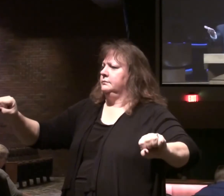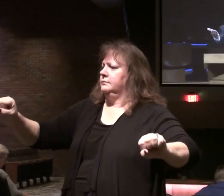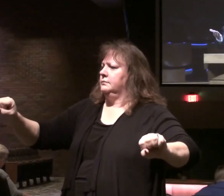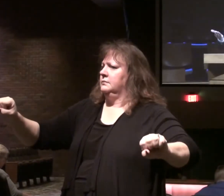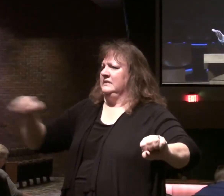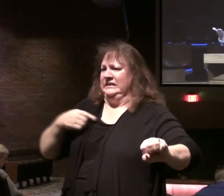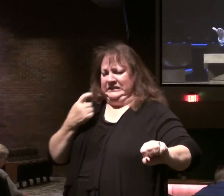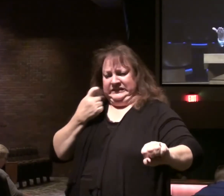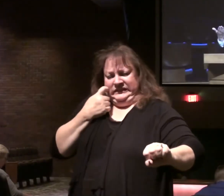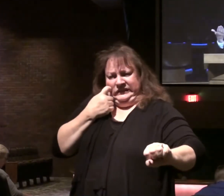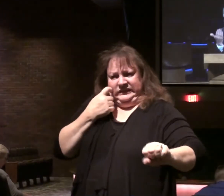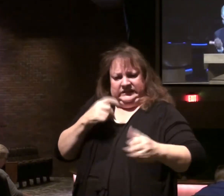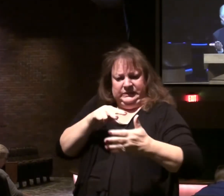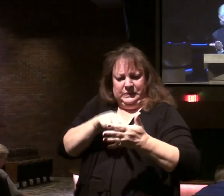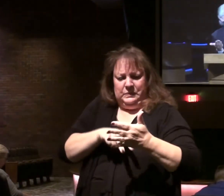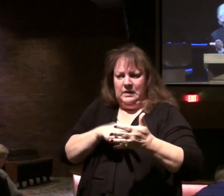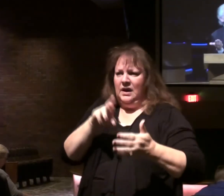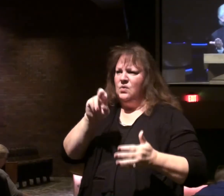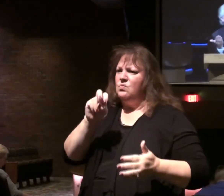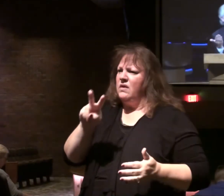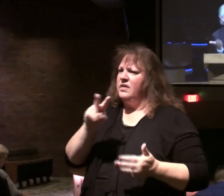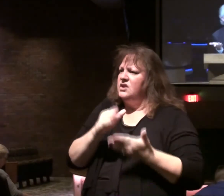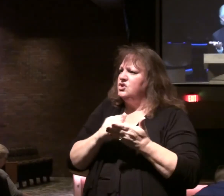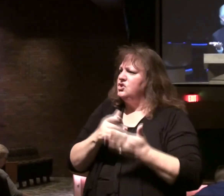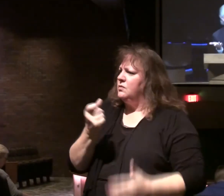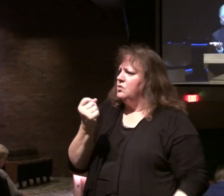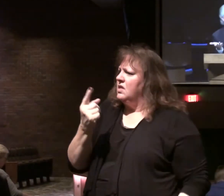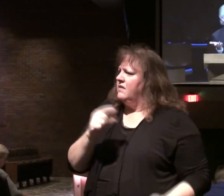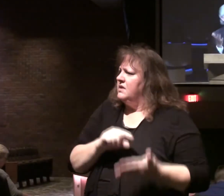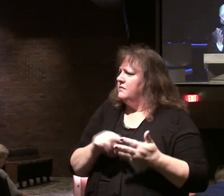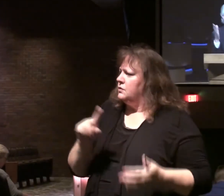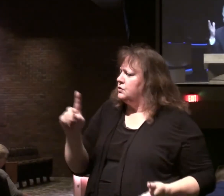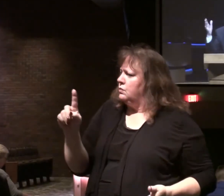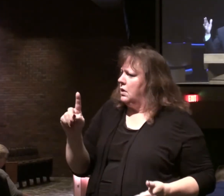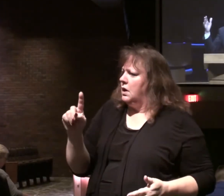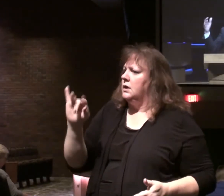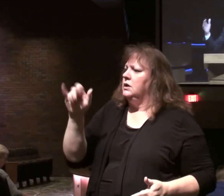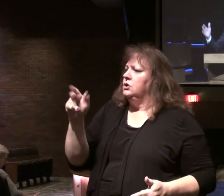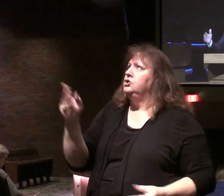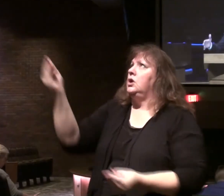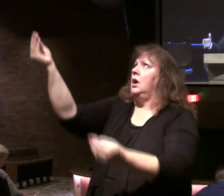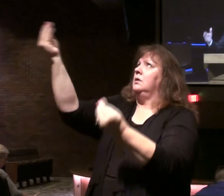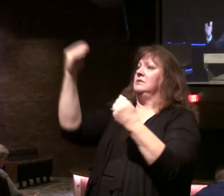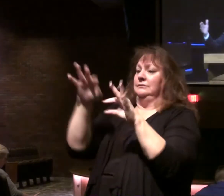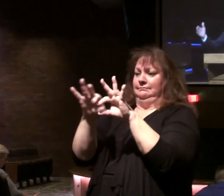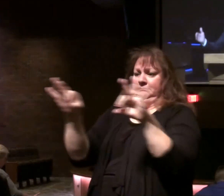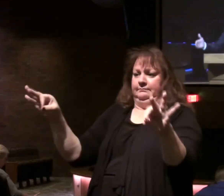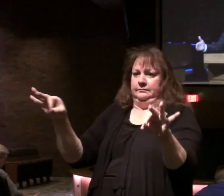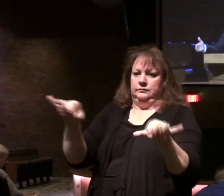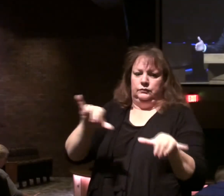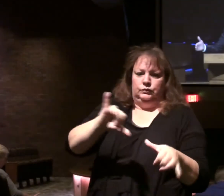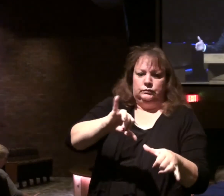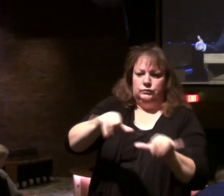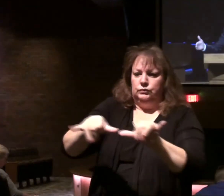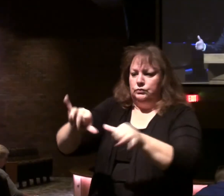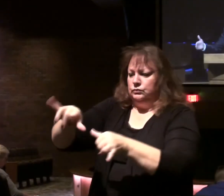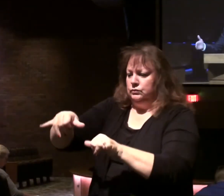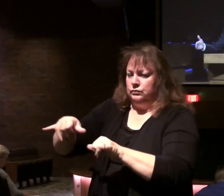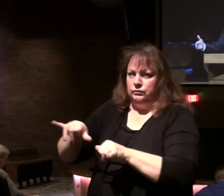what we just read in Revelation chapter 11, verse 1. John was given a reed to measure.